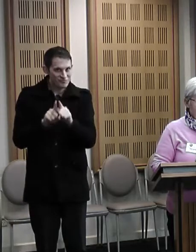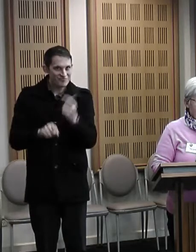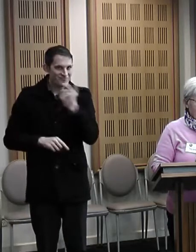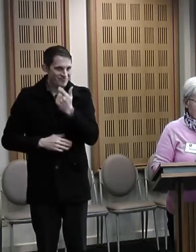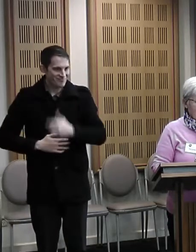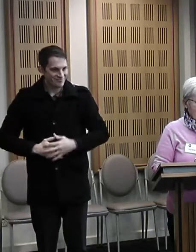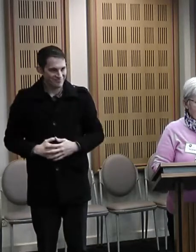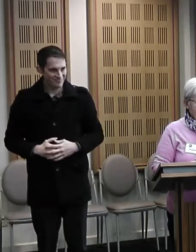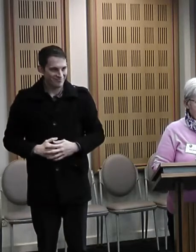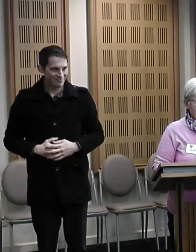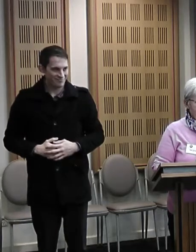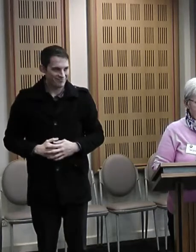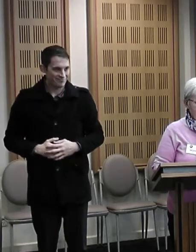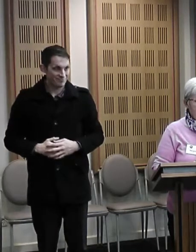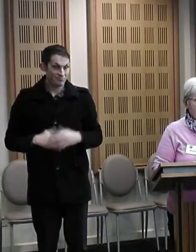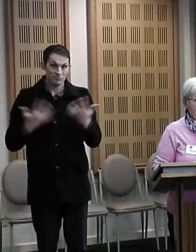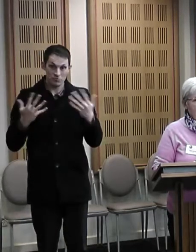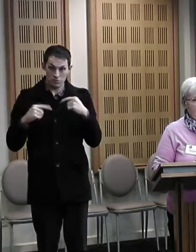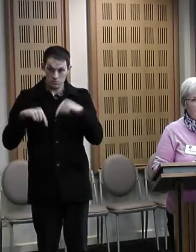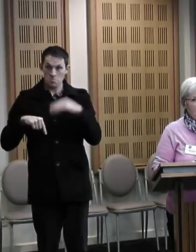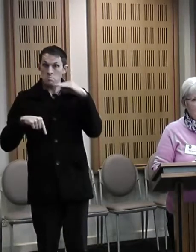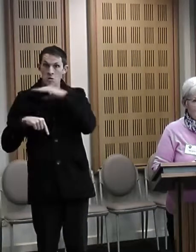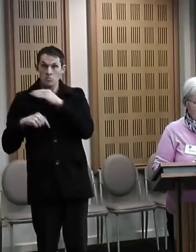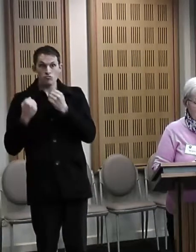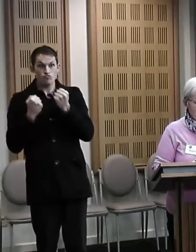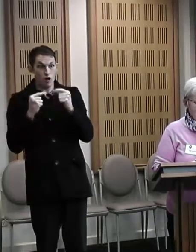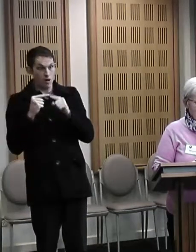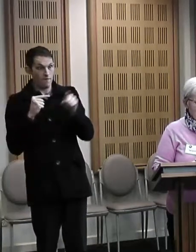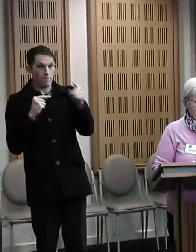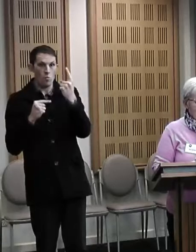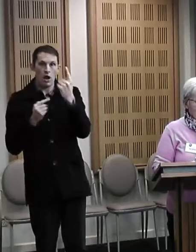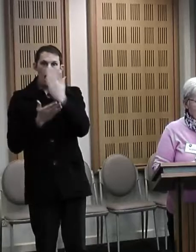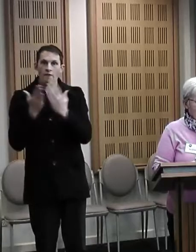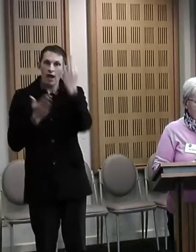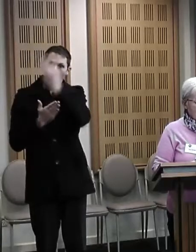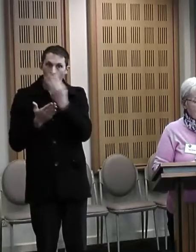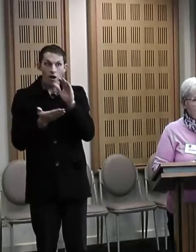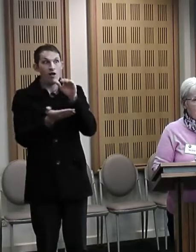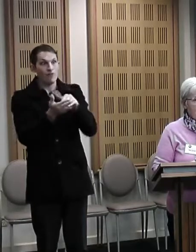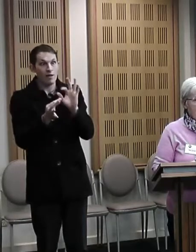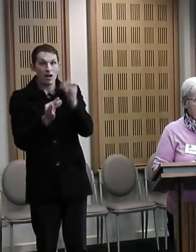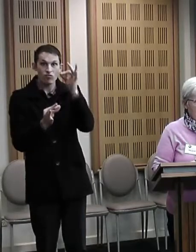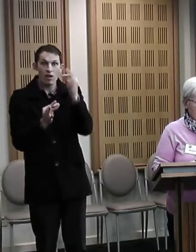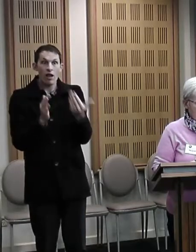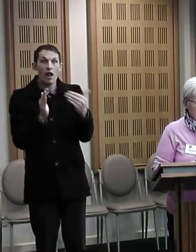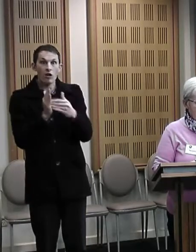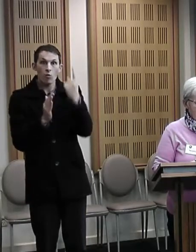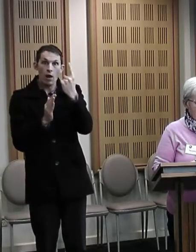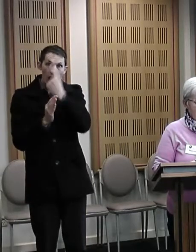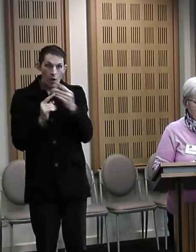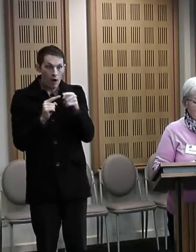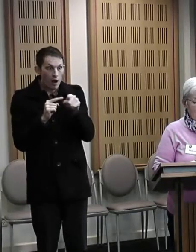So by car from Melbourne it's an hour and a half to Ballarat, then an hour on top of that to Ararat,